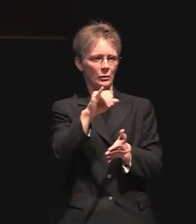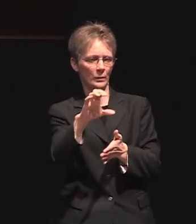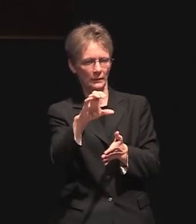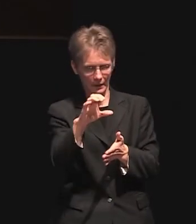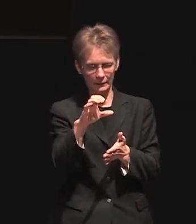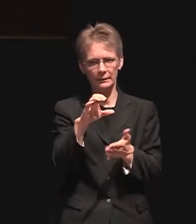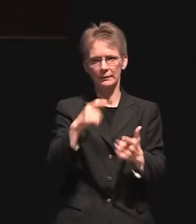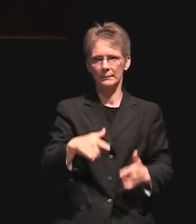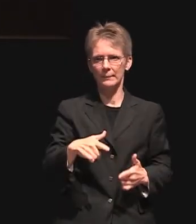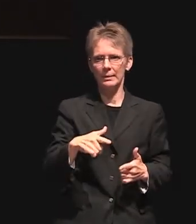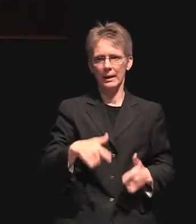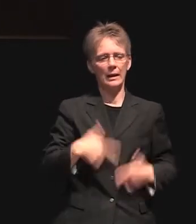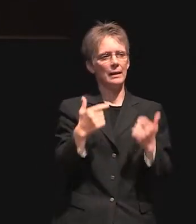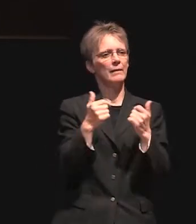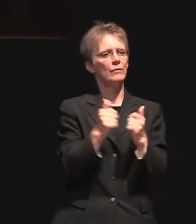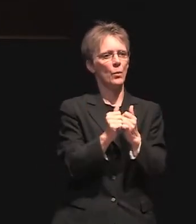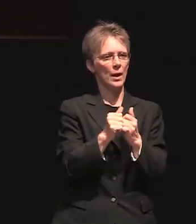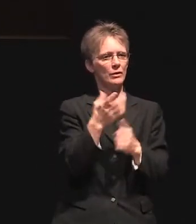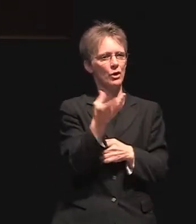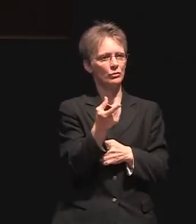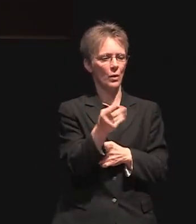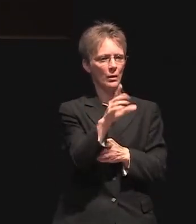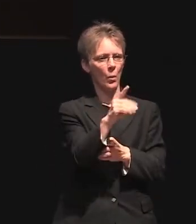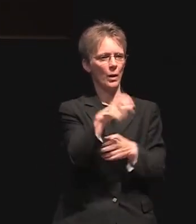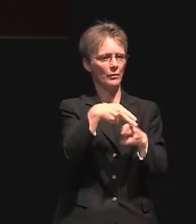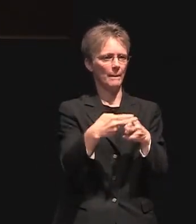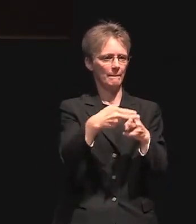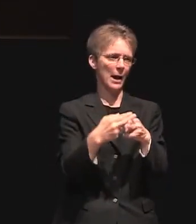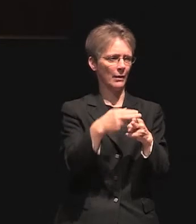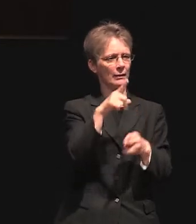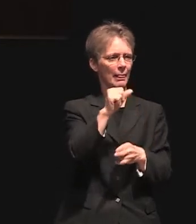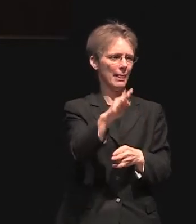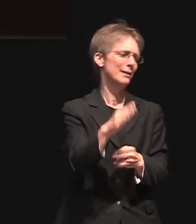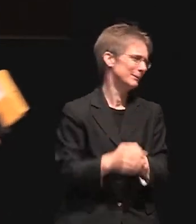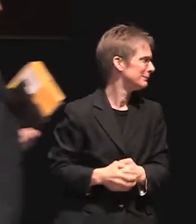fritz their 100 pound yellow labrador retriever please welcome congressman lawrence lance